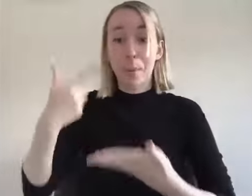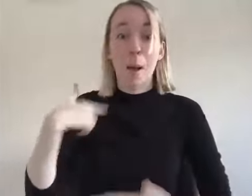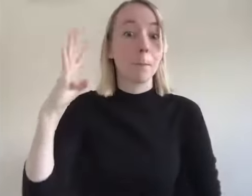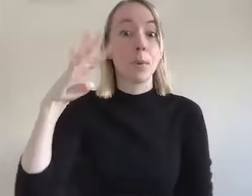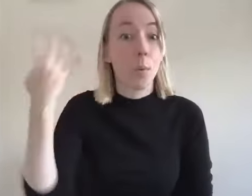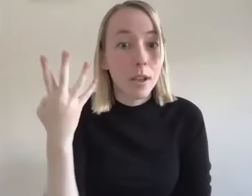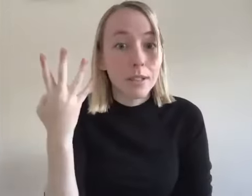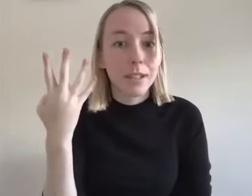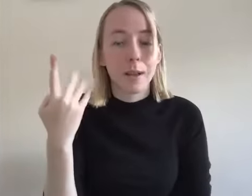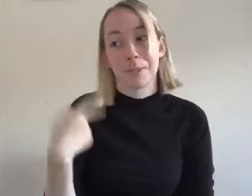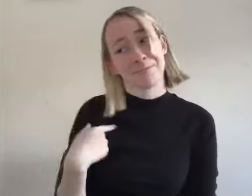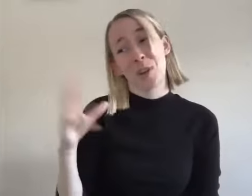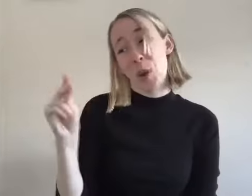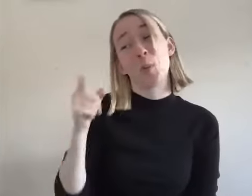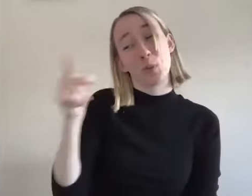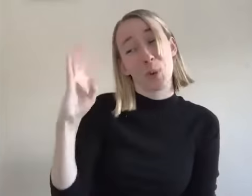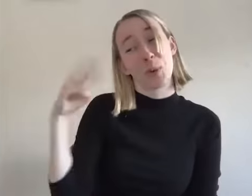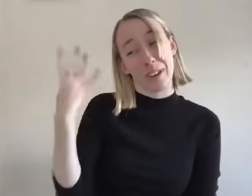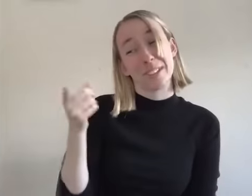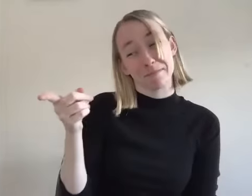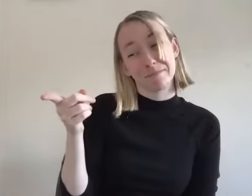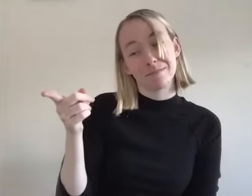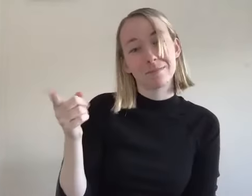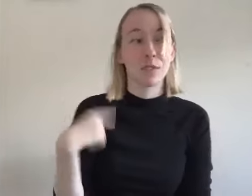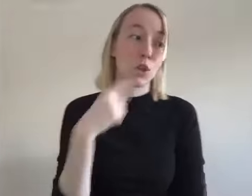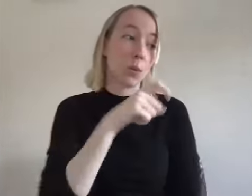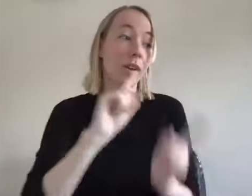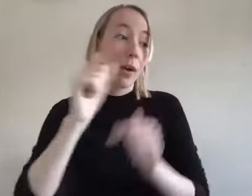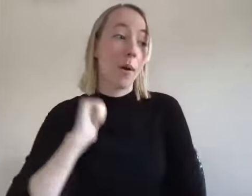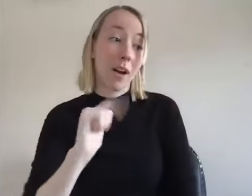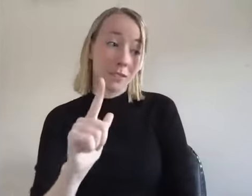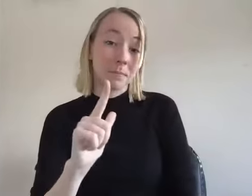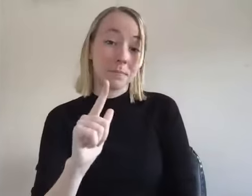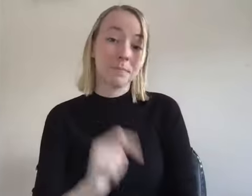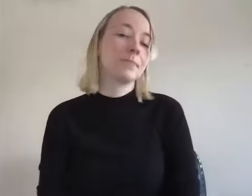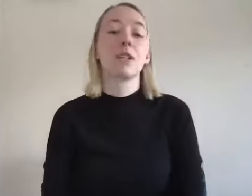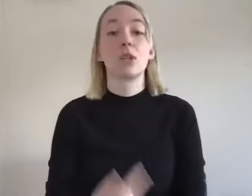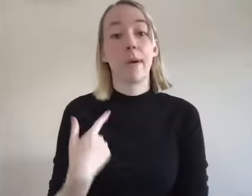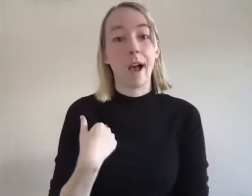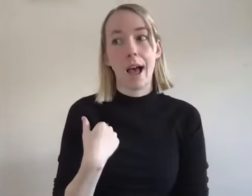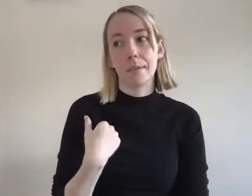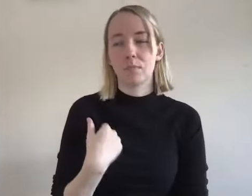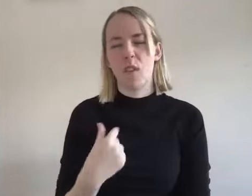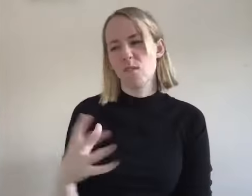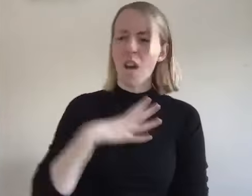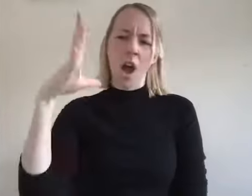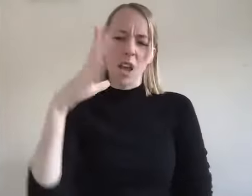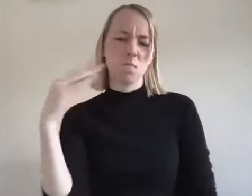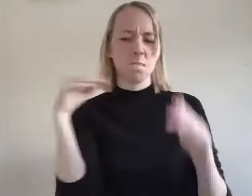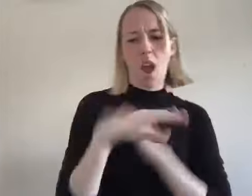she told me i was crazy and i was like you're crazy and she told me i needed to go to alan on and i went to fight her